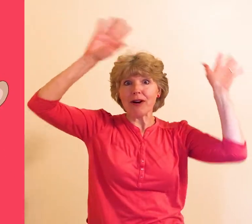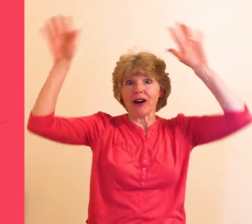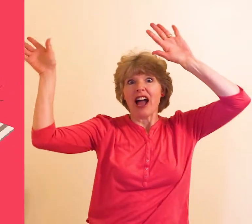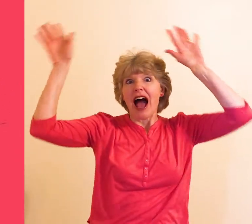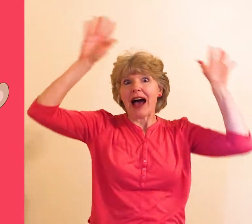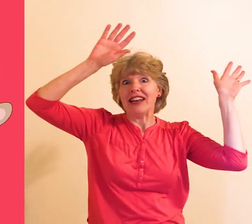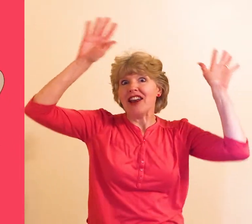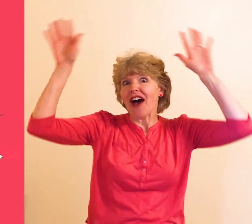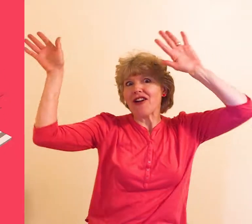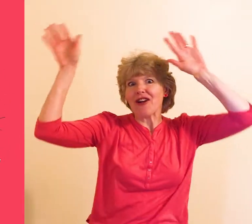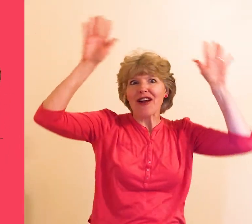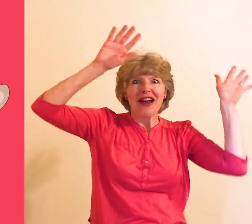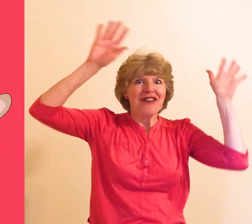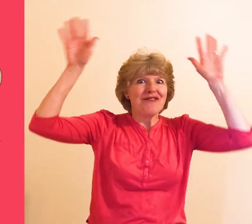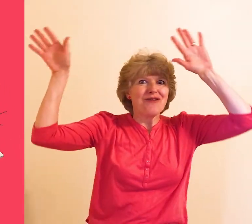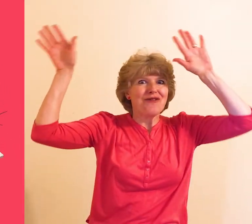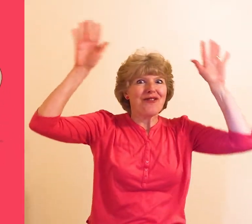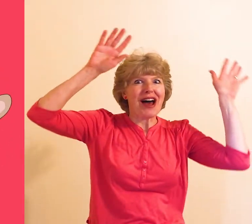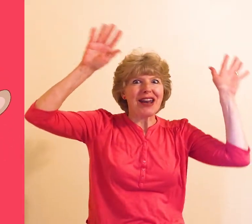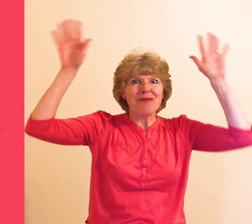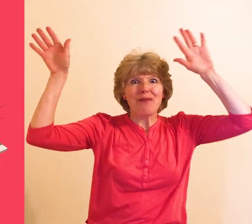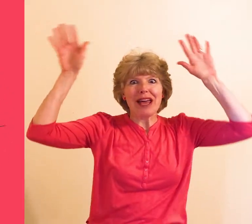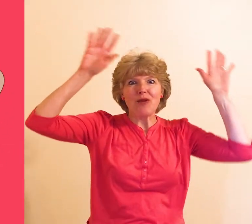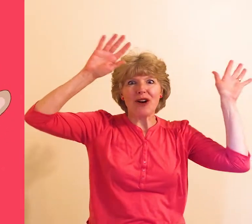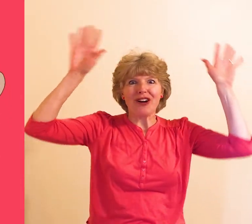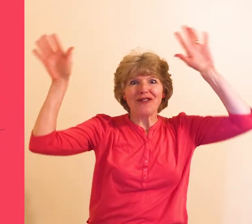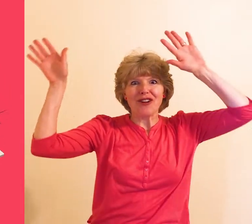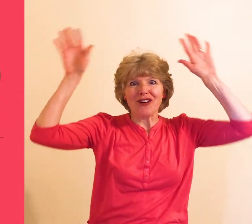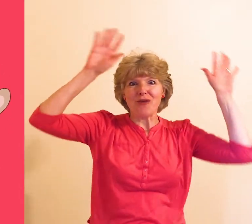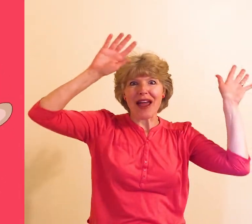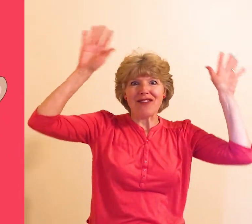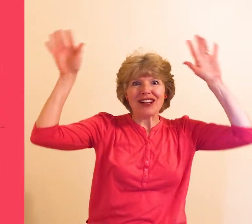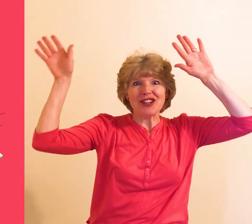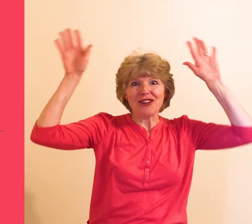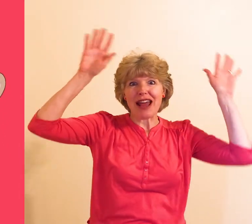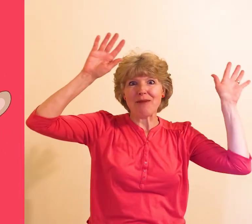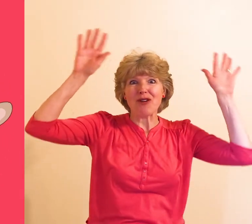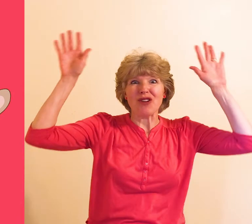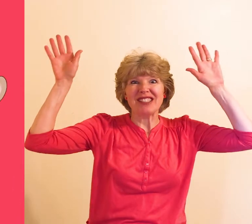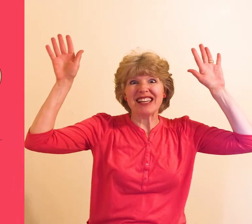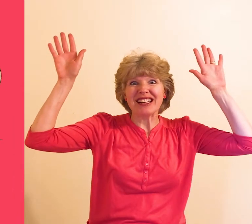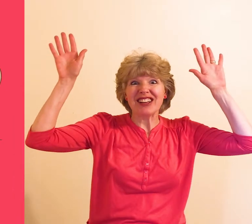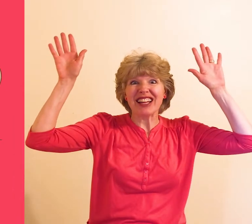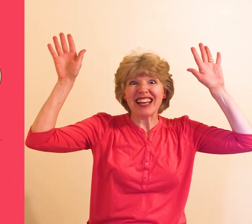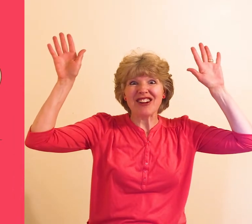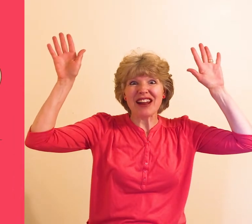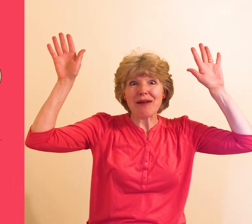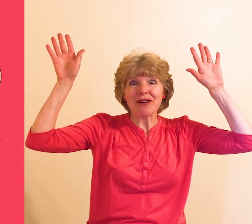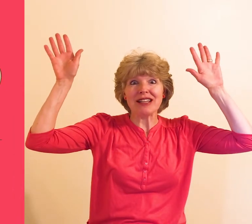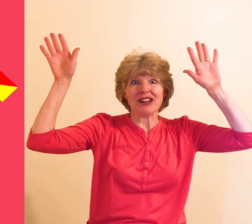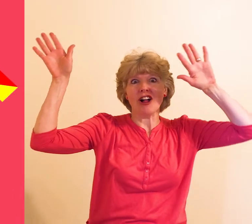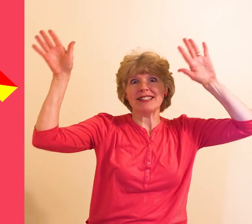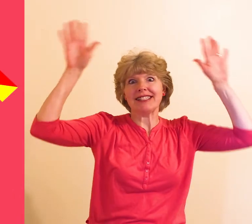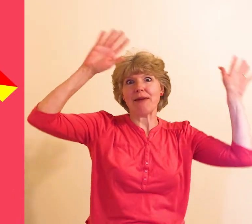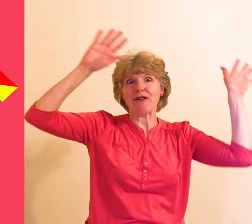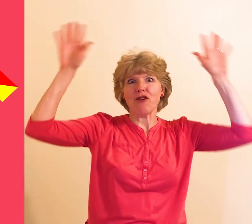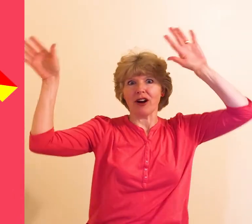another fun big word for waving to your neighbor or signaling your neighbor is called semaphore